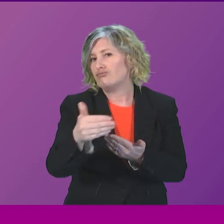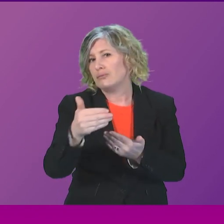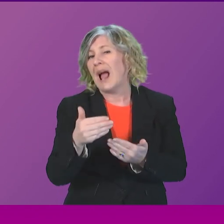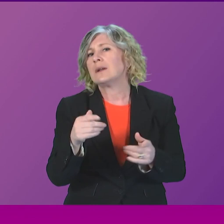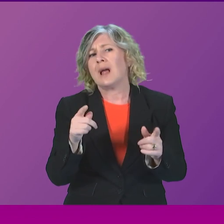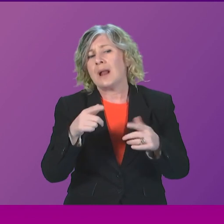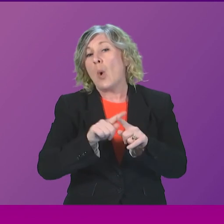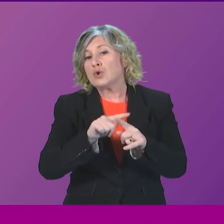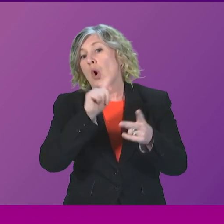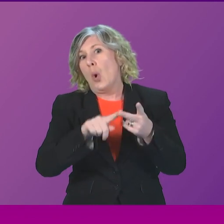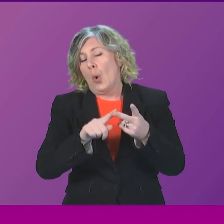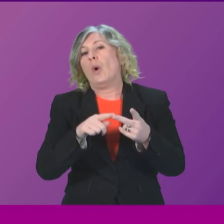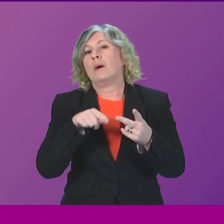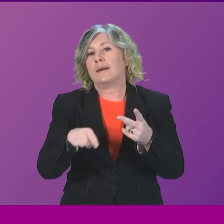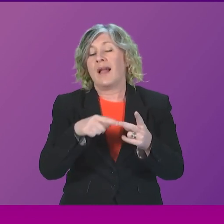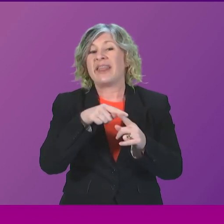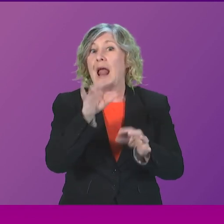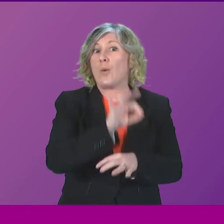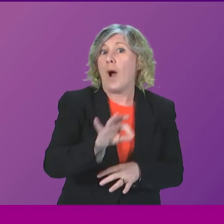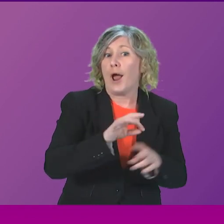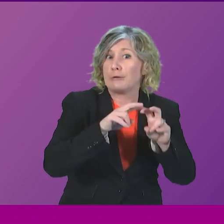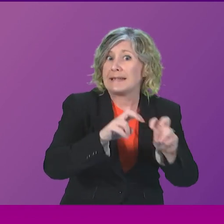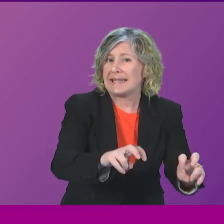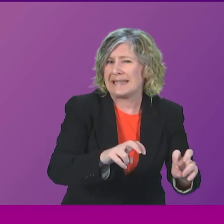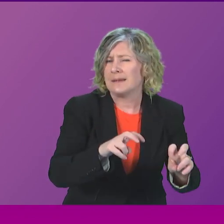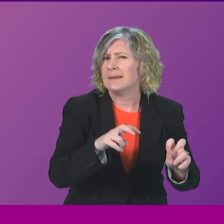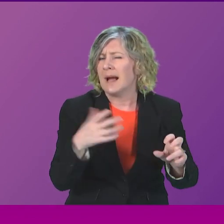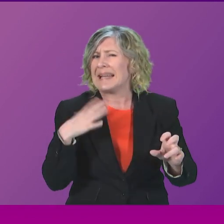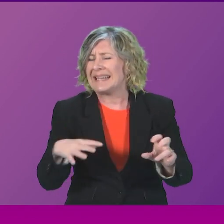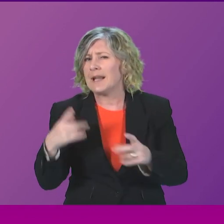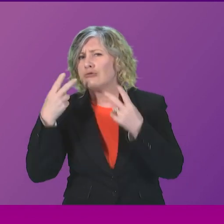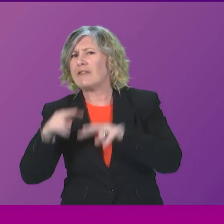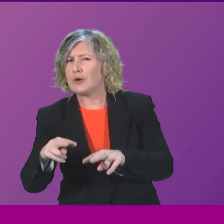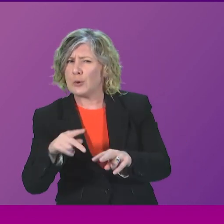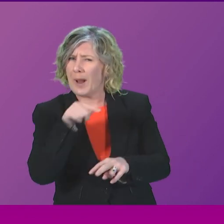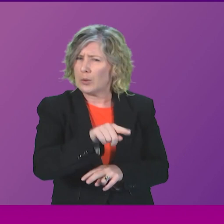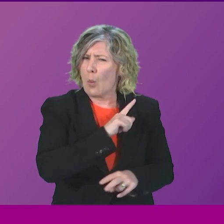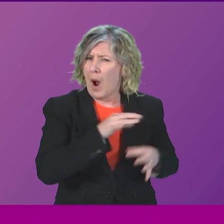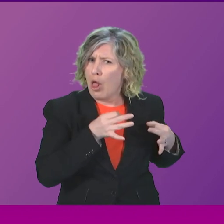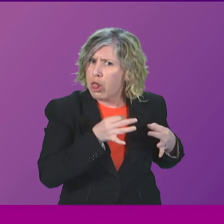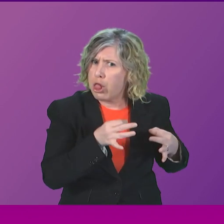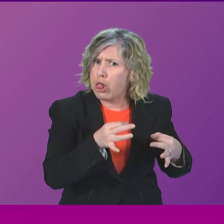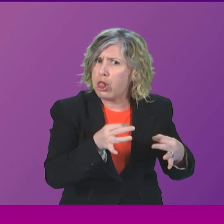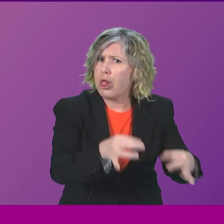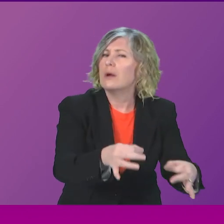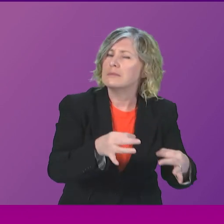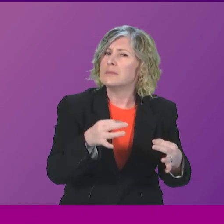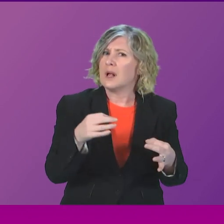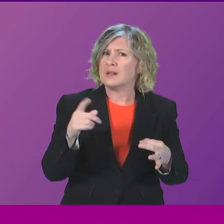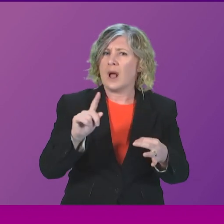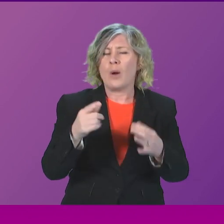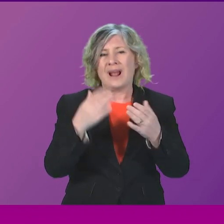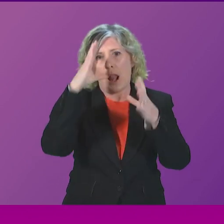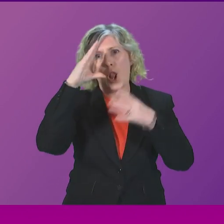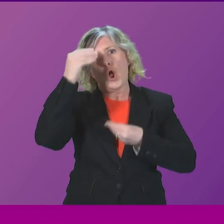be undertaken into the delivery of this inquiry, as it is vital that lessons are learnt for future public inquiries, and what has gone so wrong